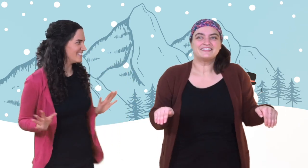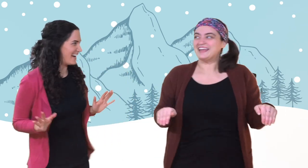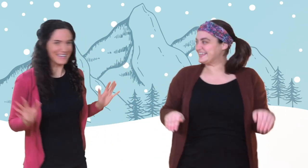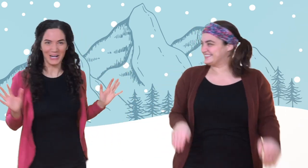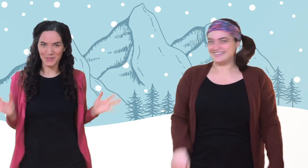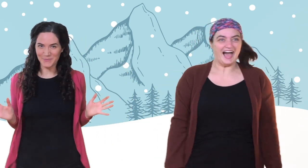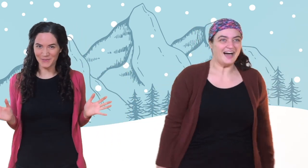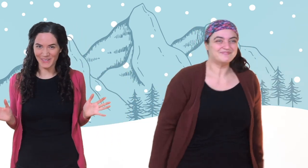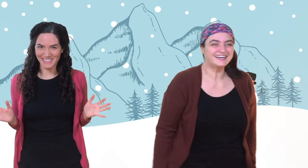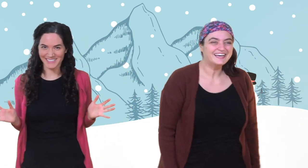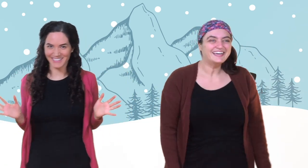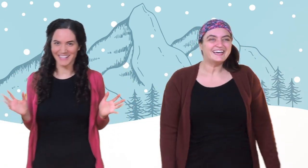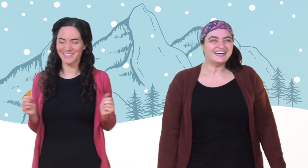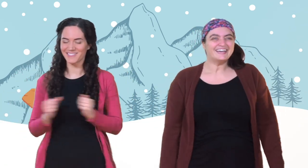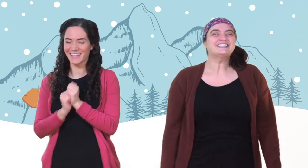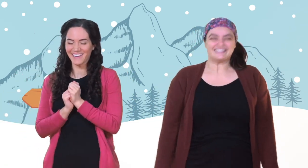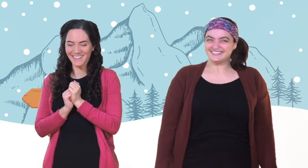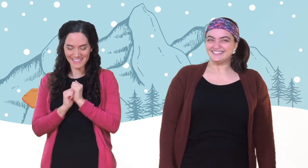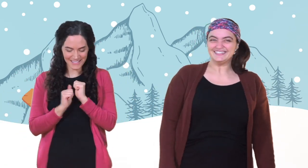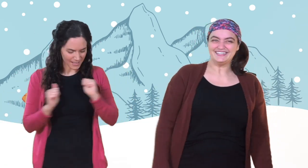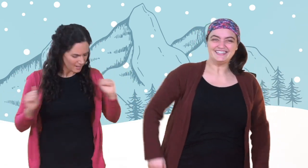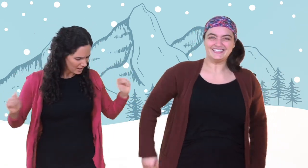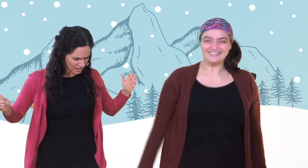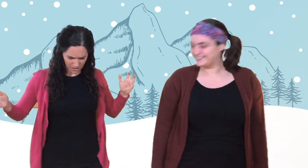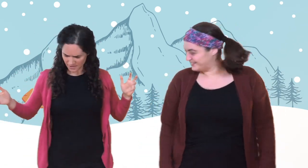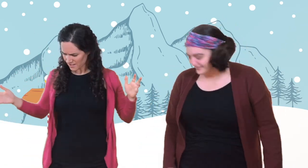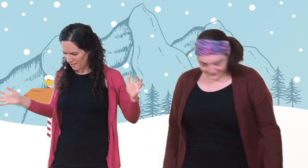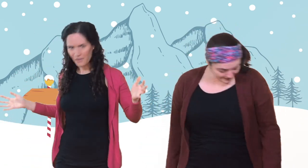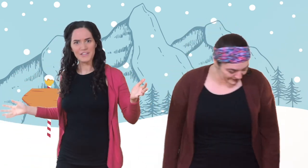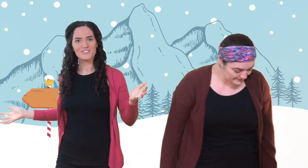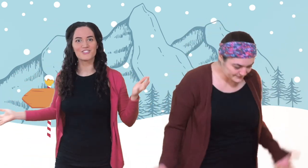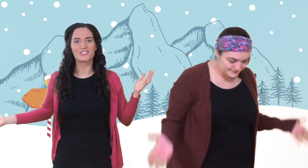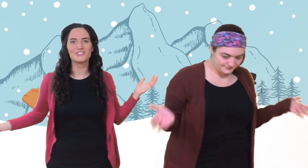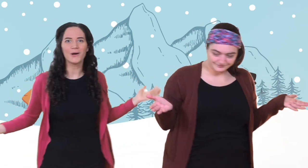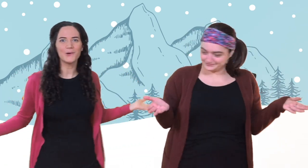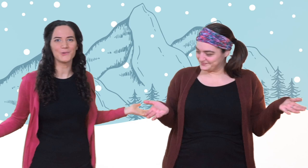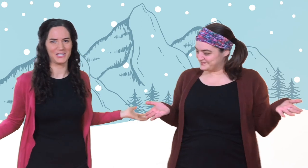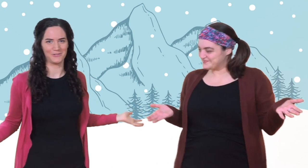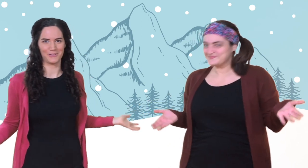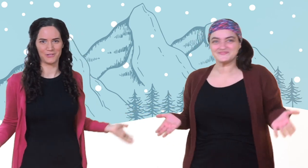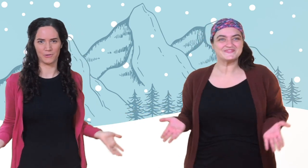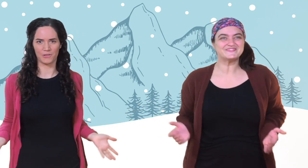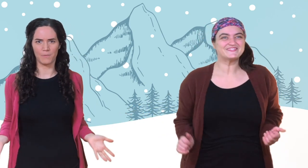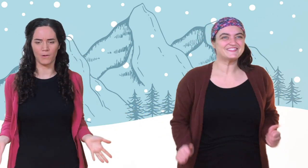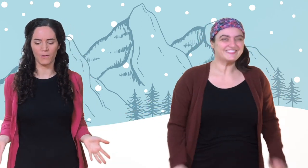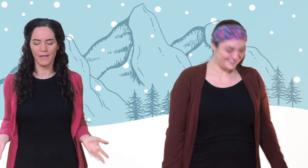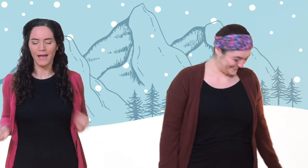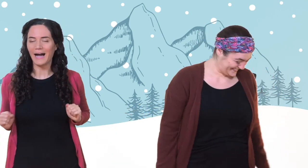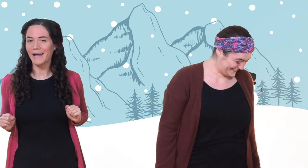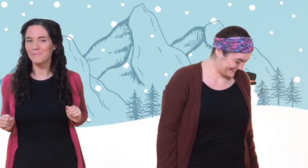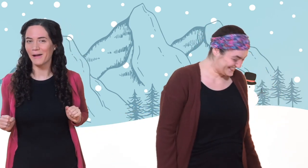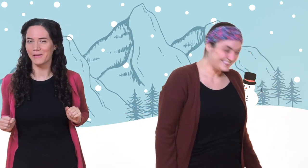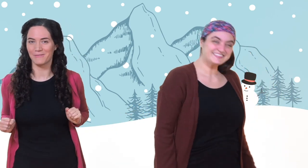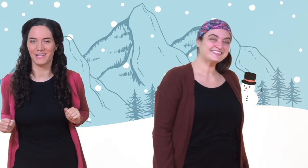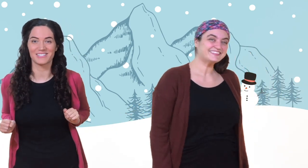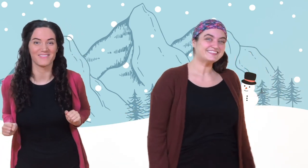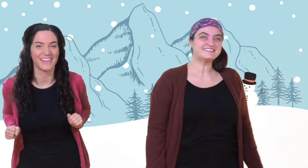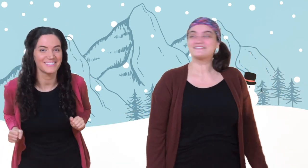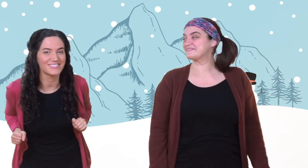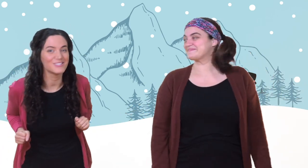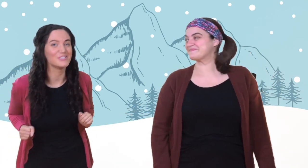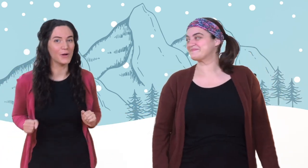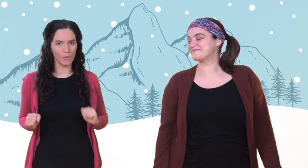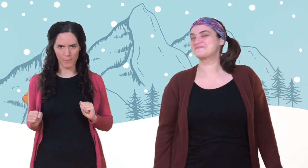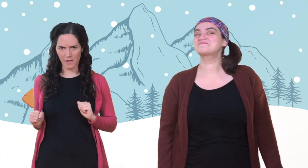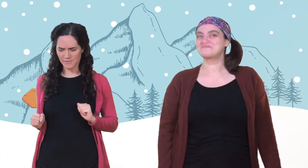Oh, I hope the reindeer likes those carrots. Look at all this snow here in the North Pole. I bet we can make some